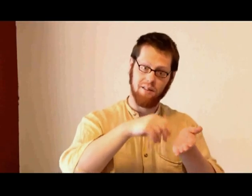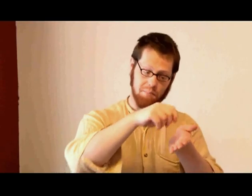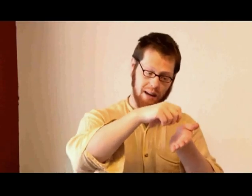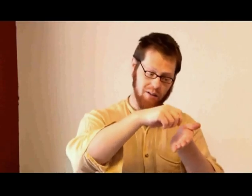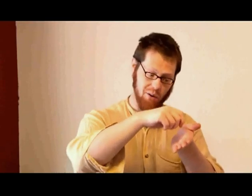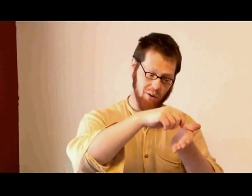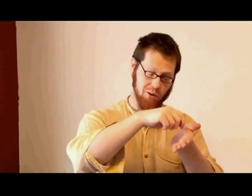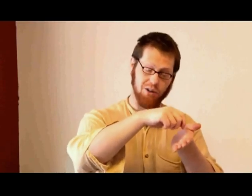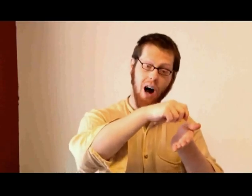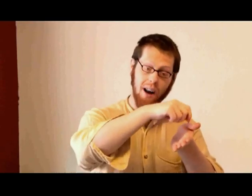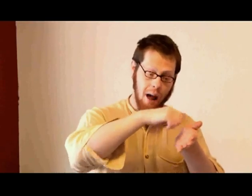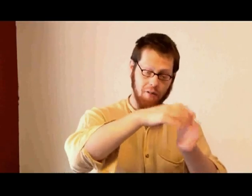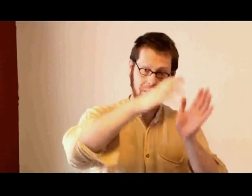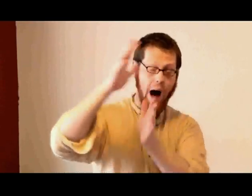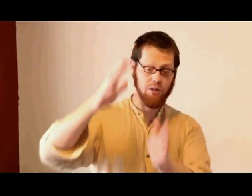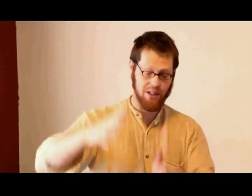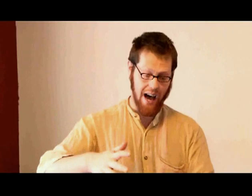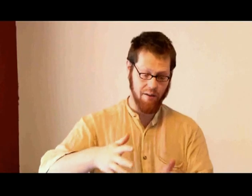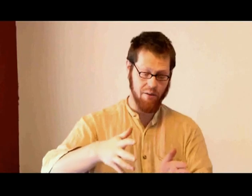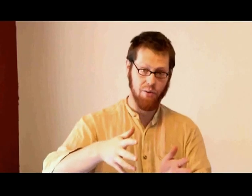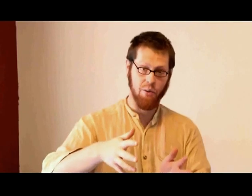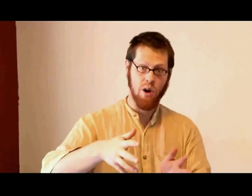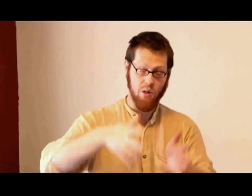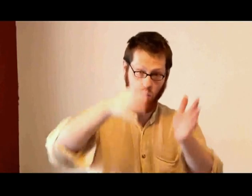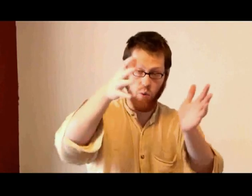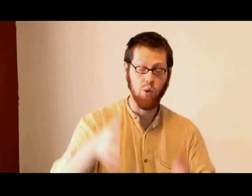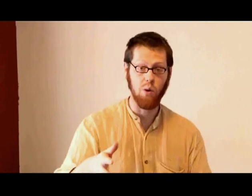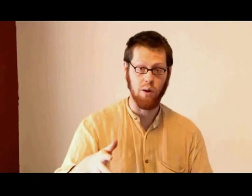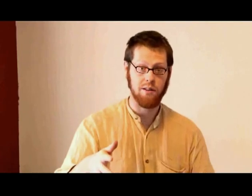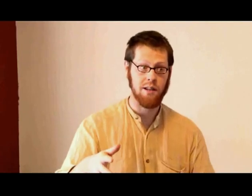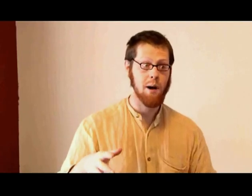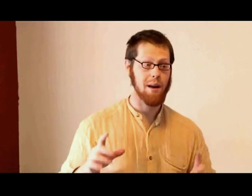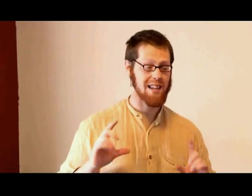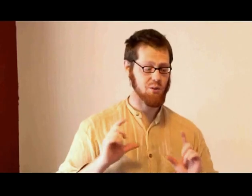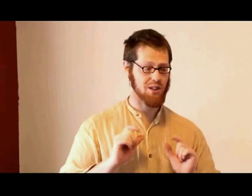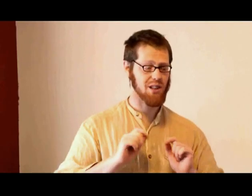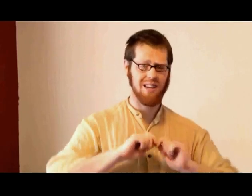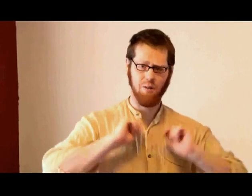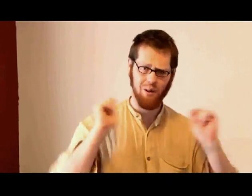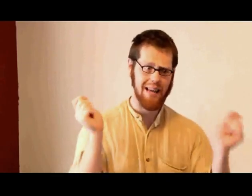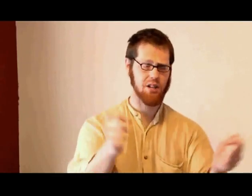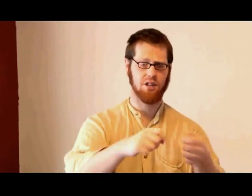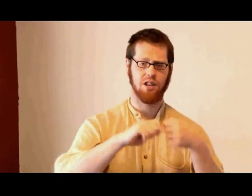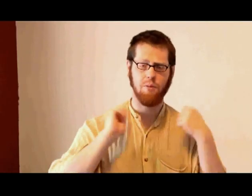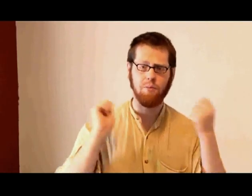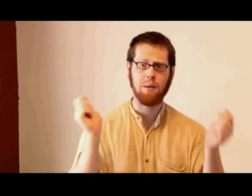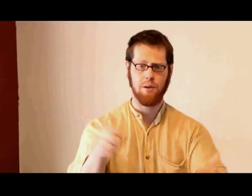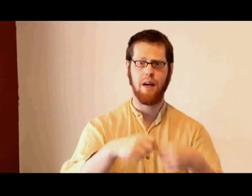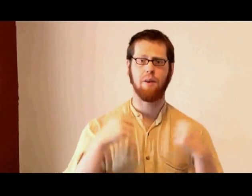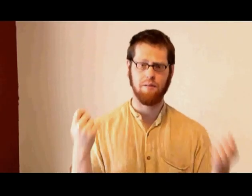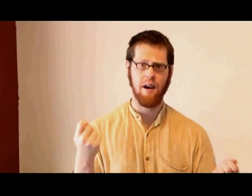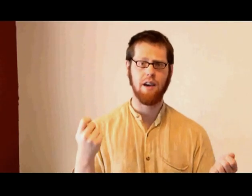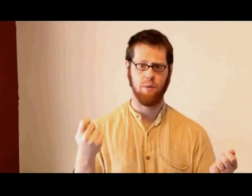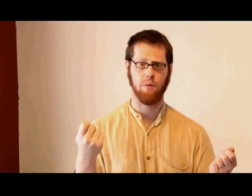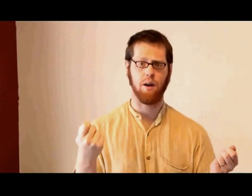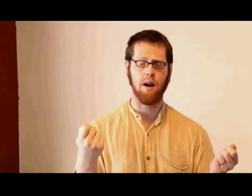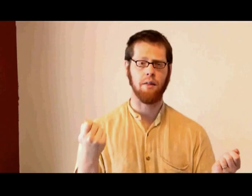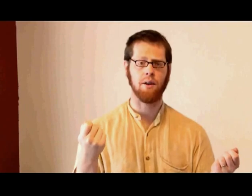are being told or taught from the outside through rules, but as a result of a relationship of people that are in faith with one another.